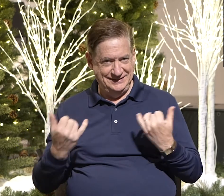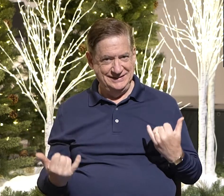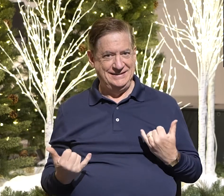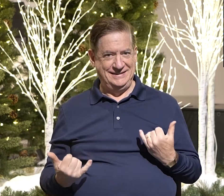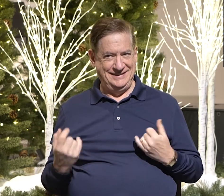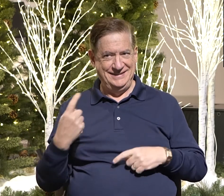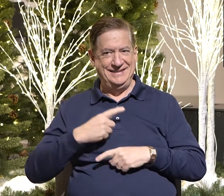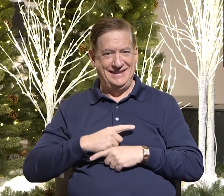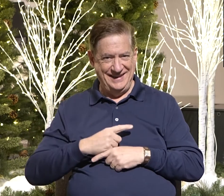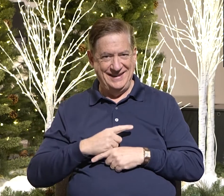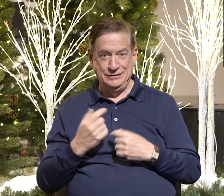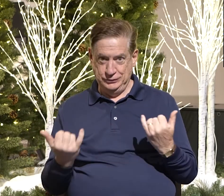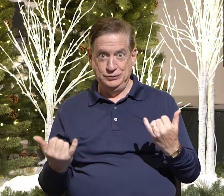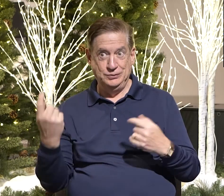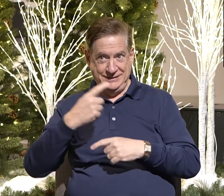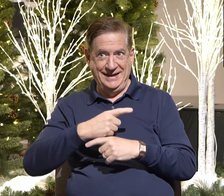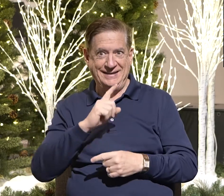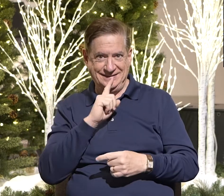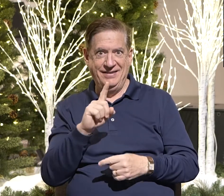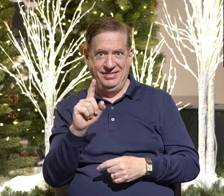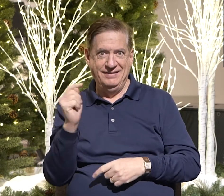thing you'll ever hear. Today is the day.